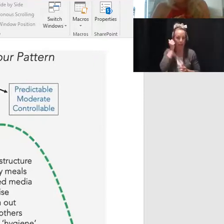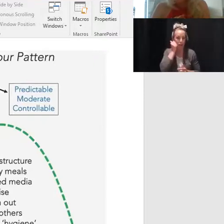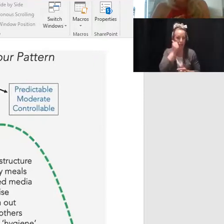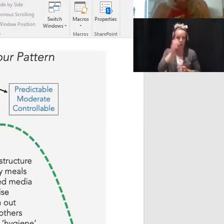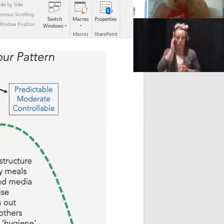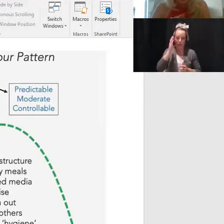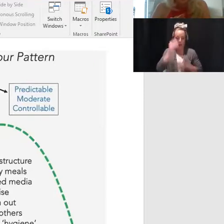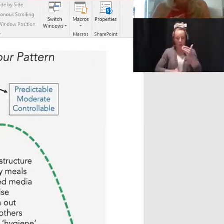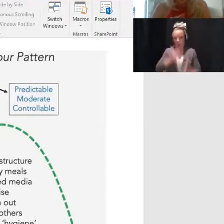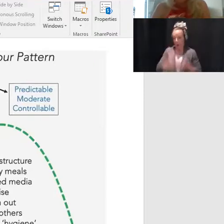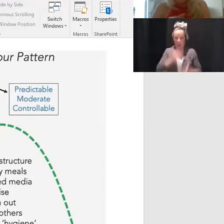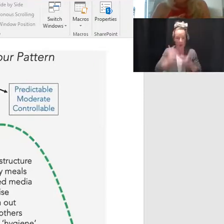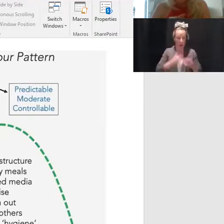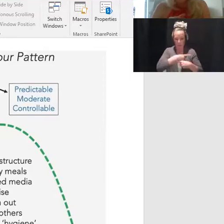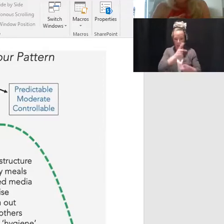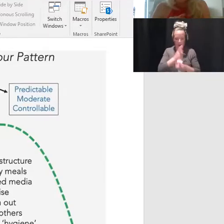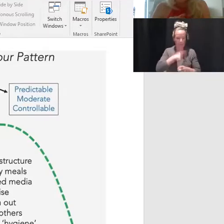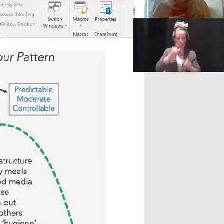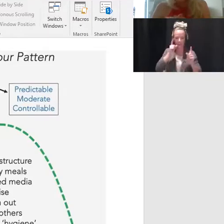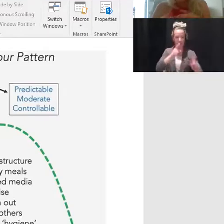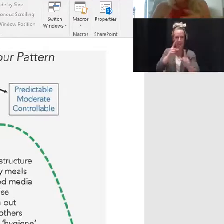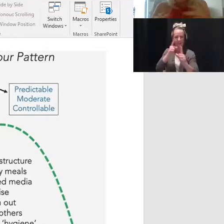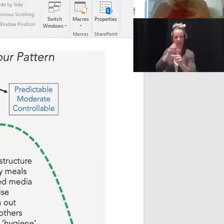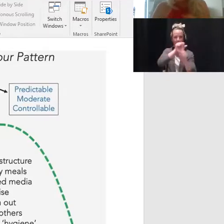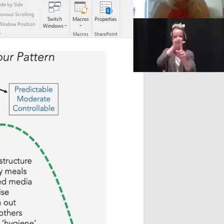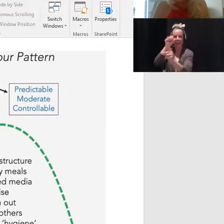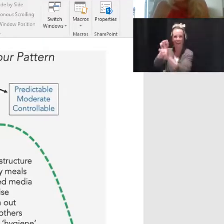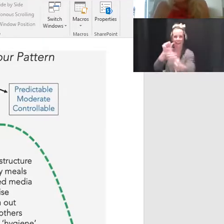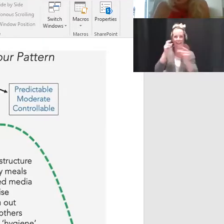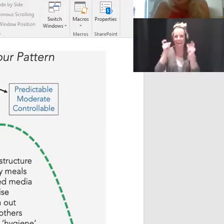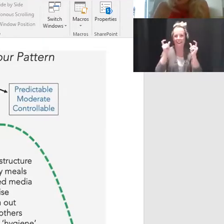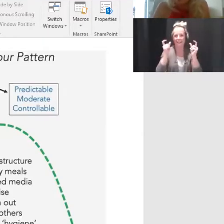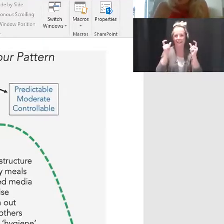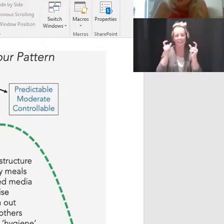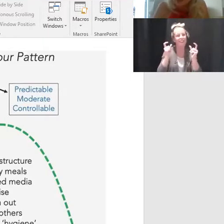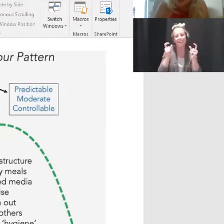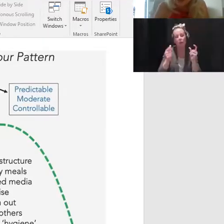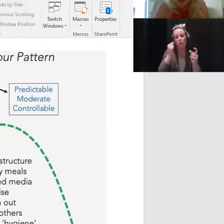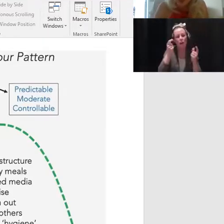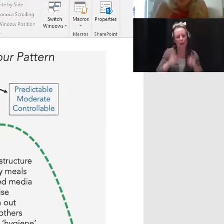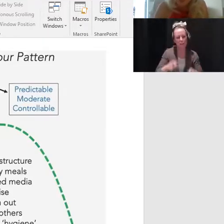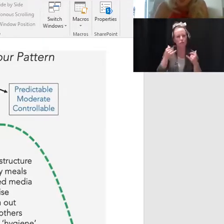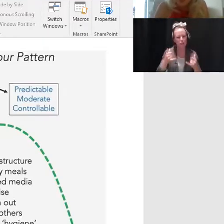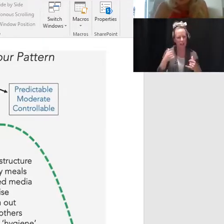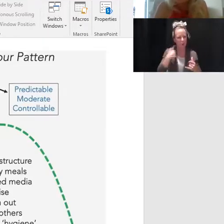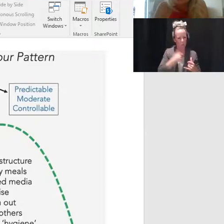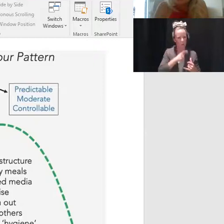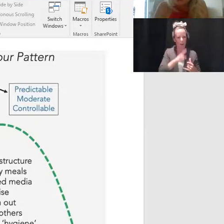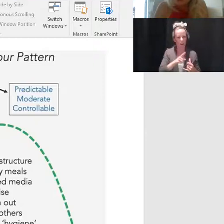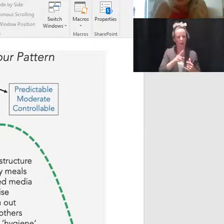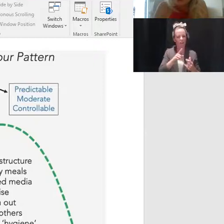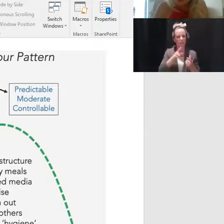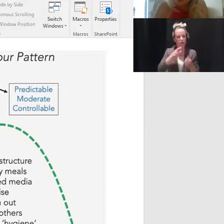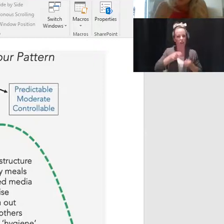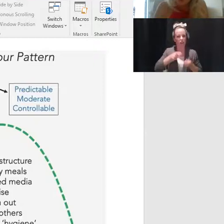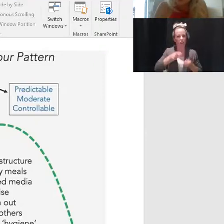And this isn't really such a bad thing. We are living and trying in unprecedented times. And we need to be